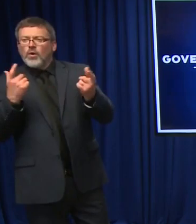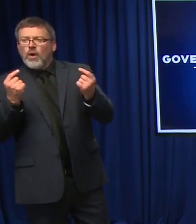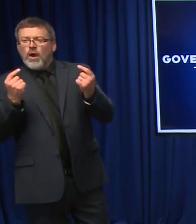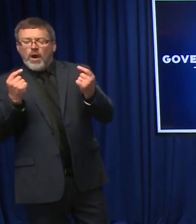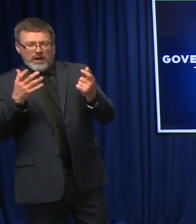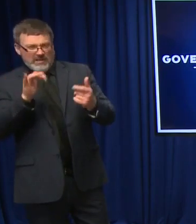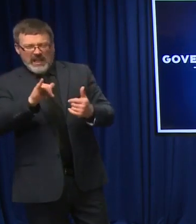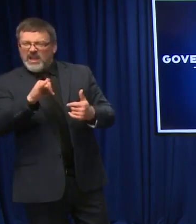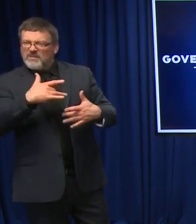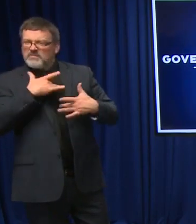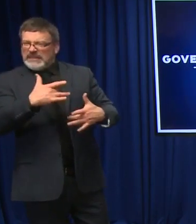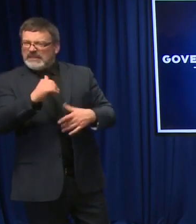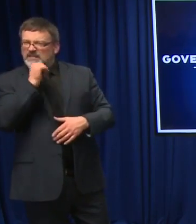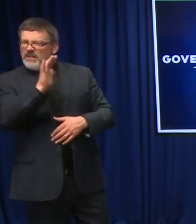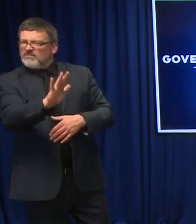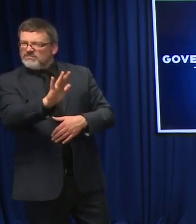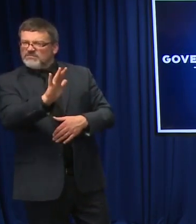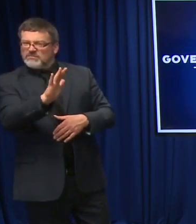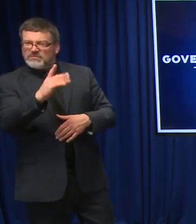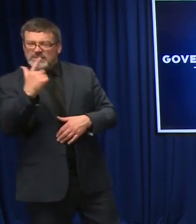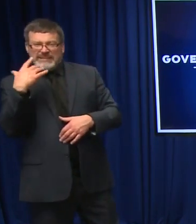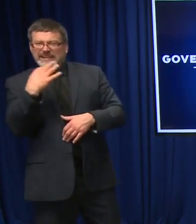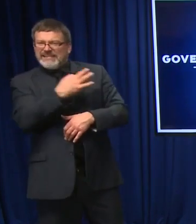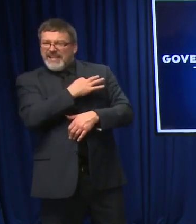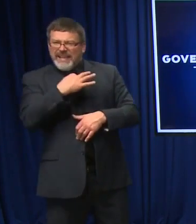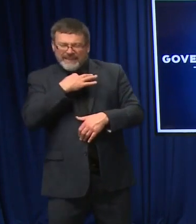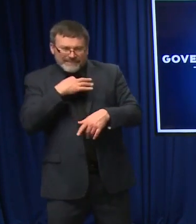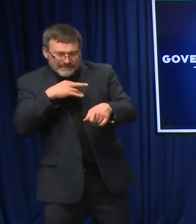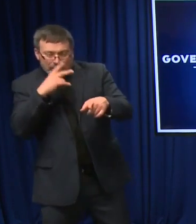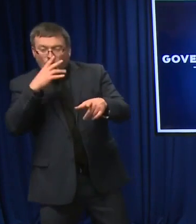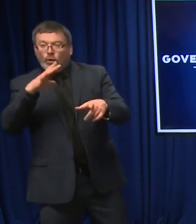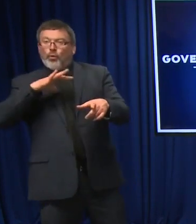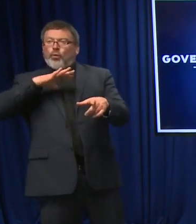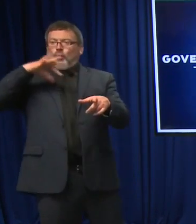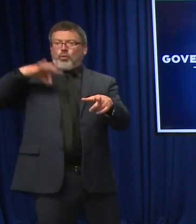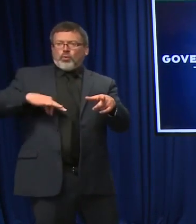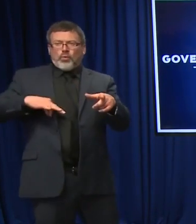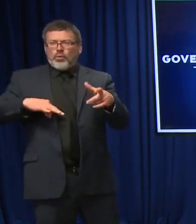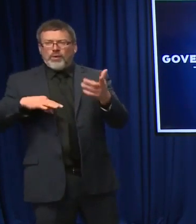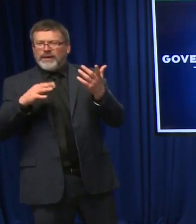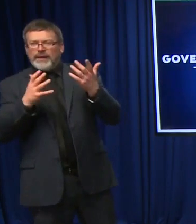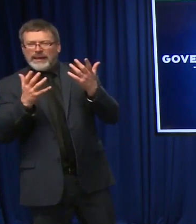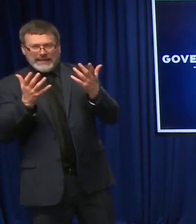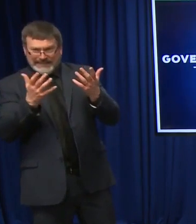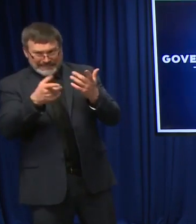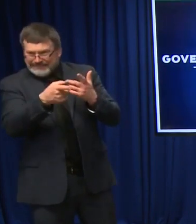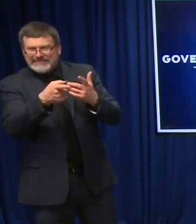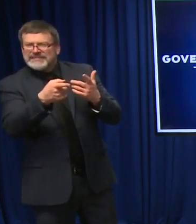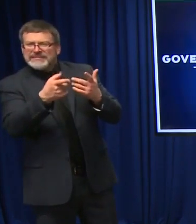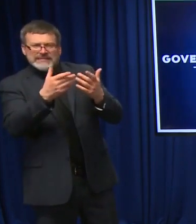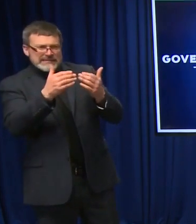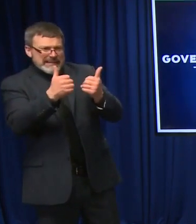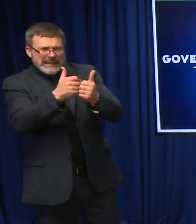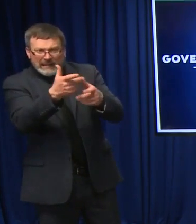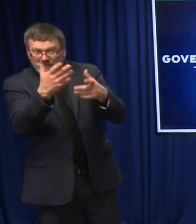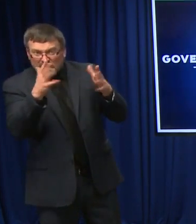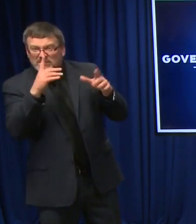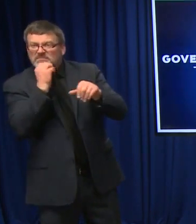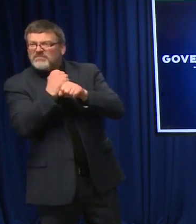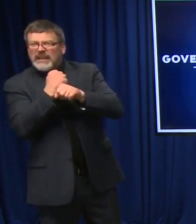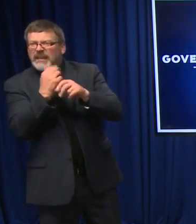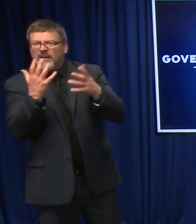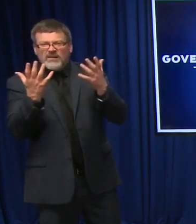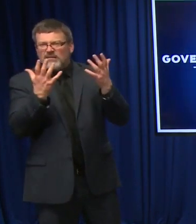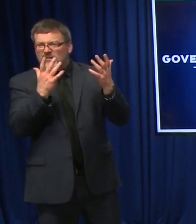seen huge bonuses, boost in salaries, we're still not getting people to come to the jobs, there's a feeling